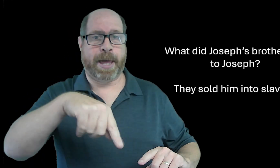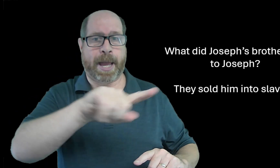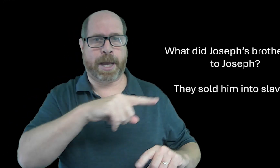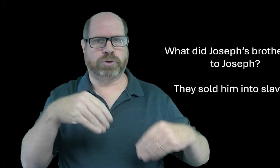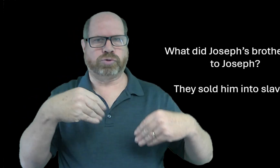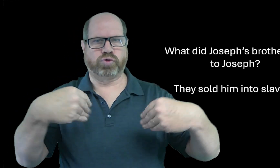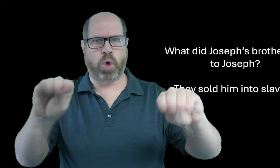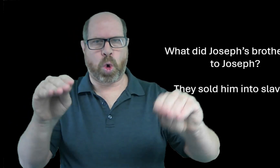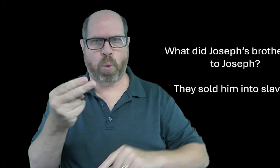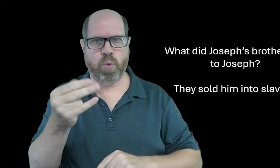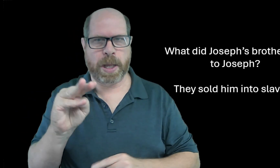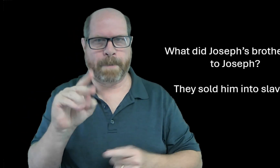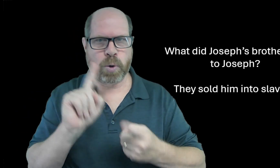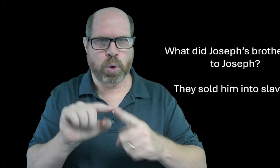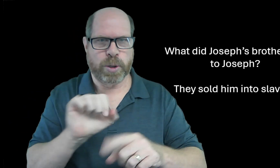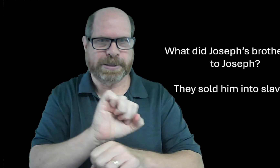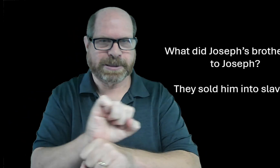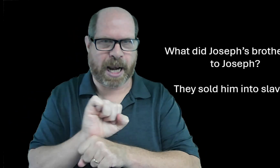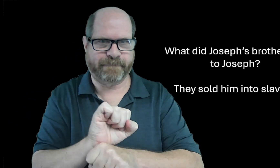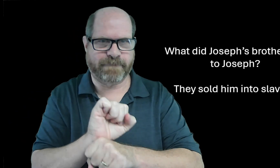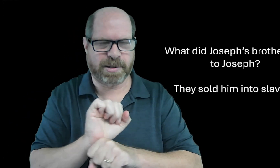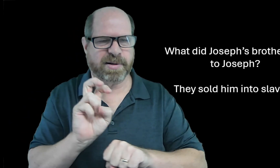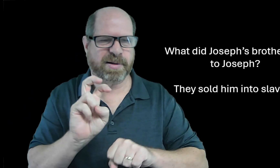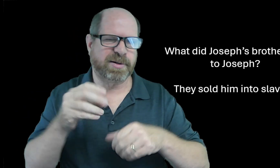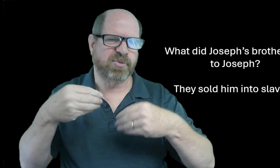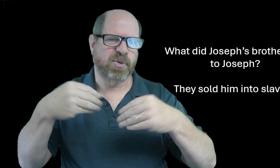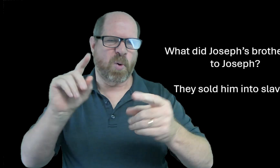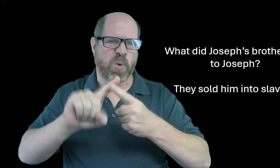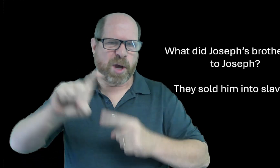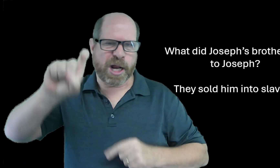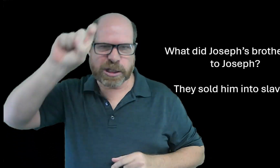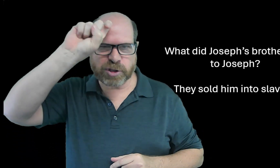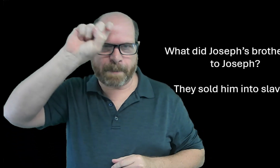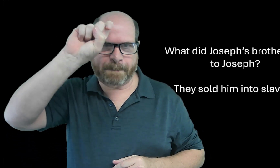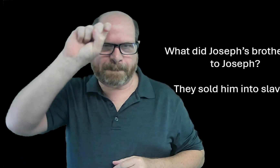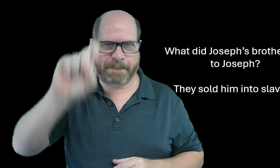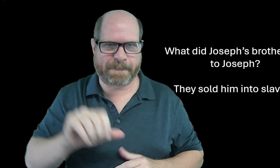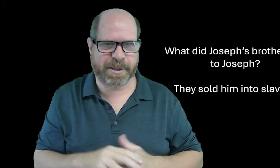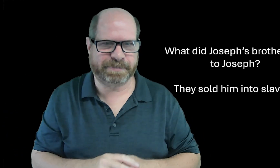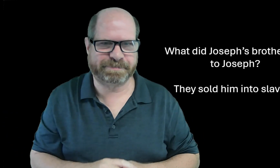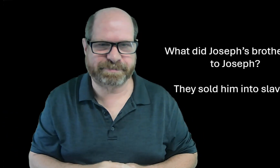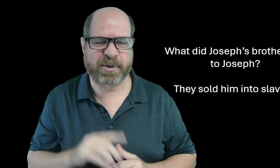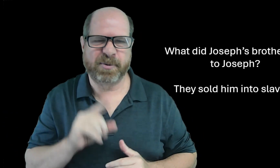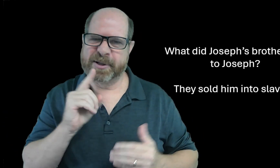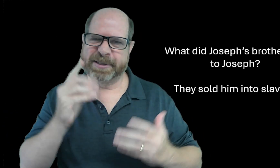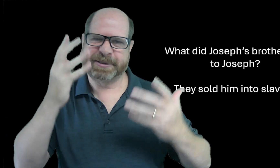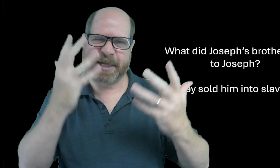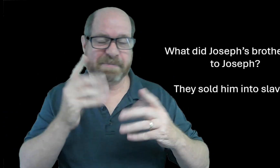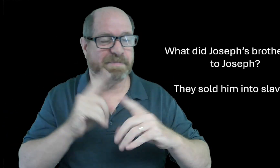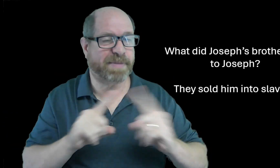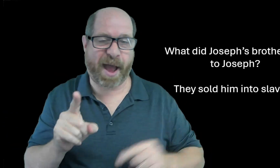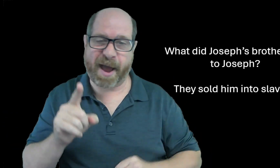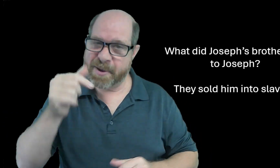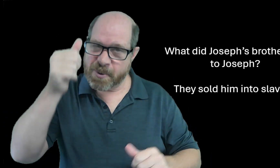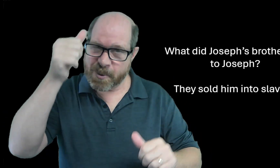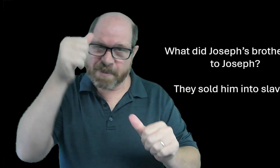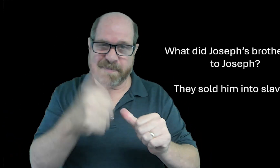they sold him into slavery they sold him to egypt it was really sad but